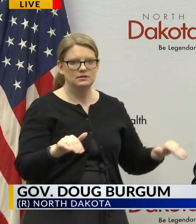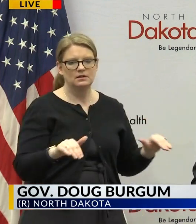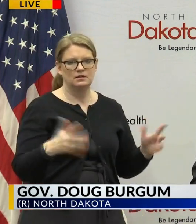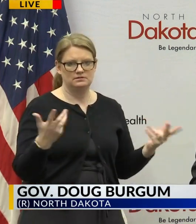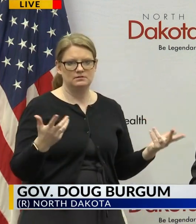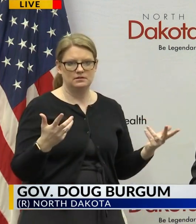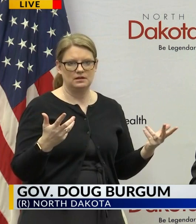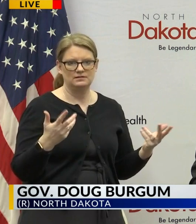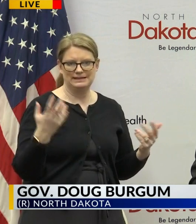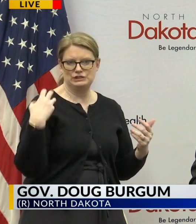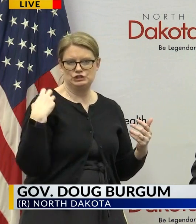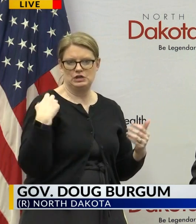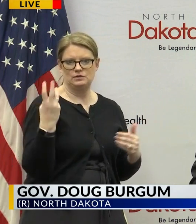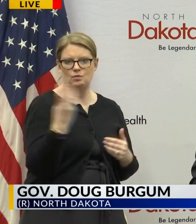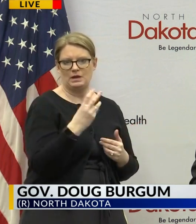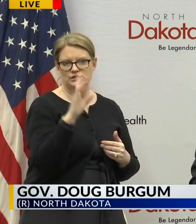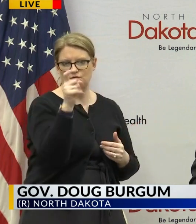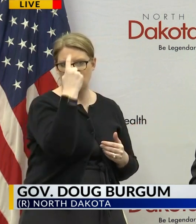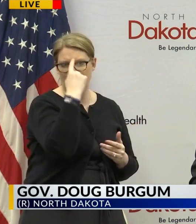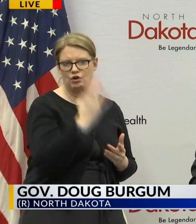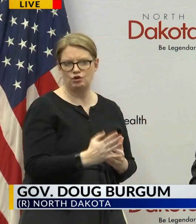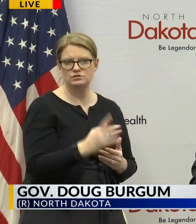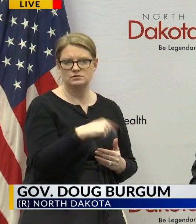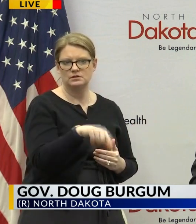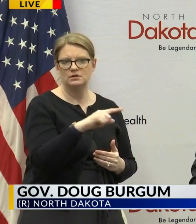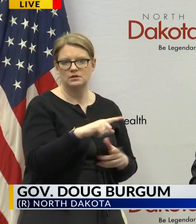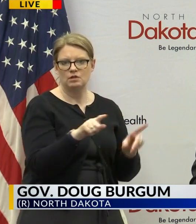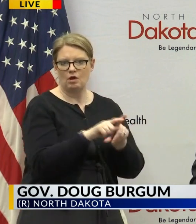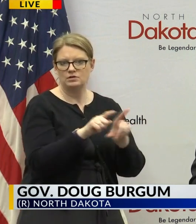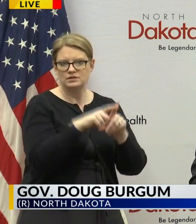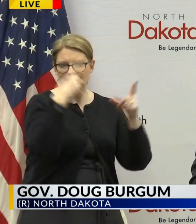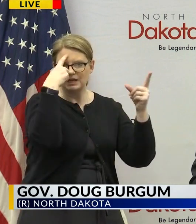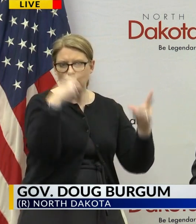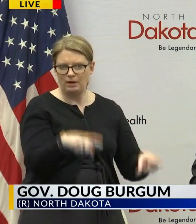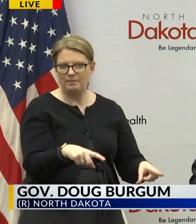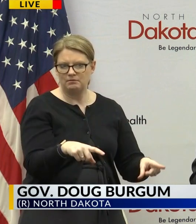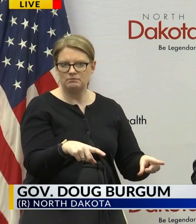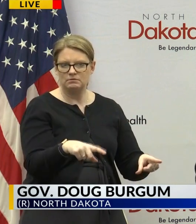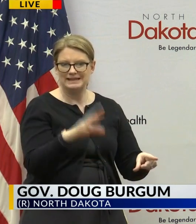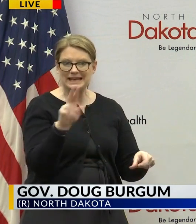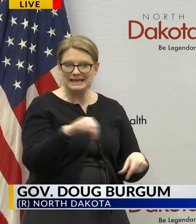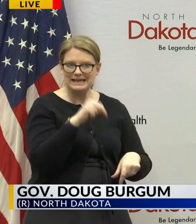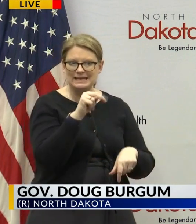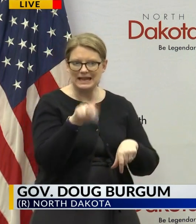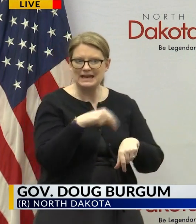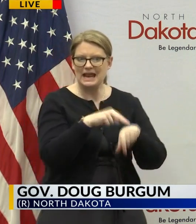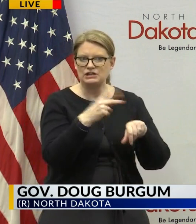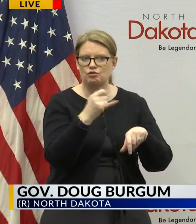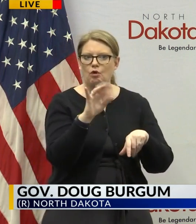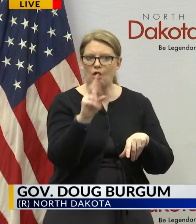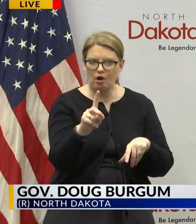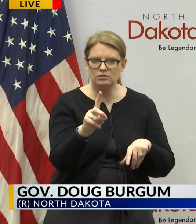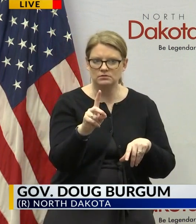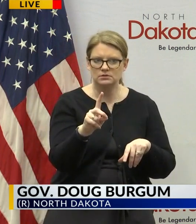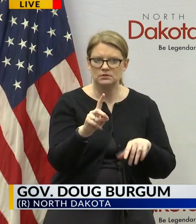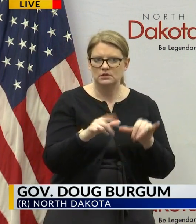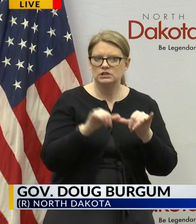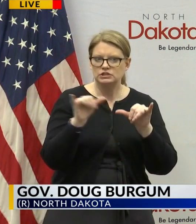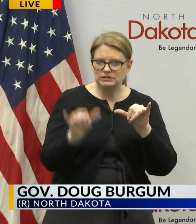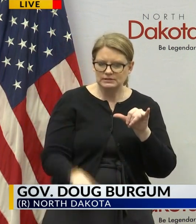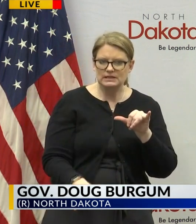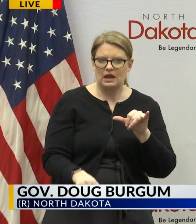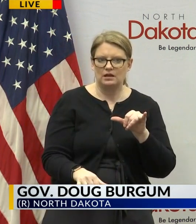governors i can assure you that all the western governors are in also in agreement uh that national guard should remain uh under the